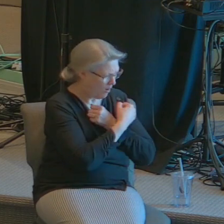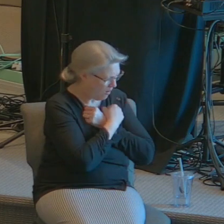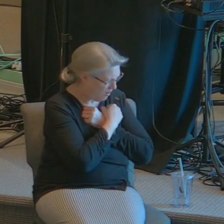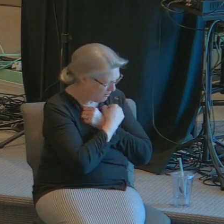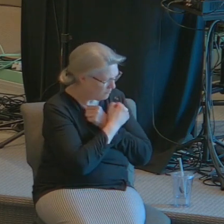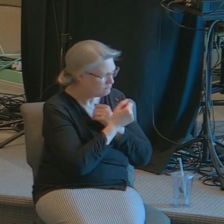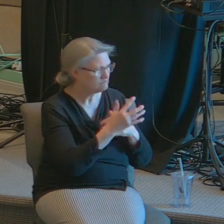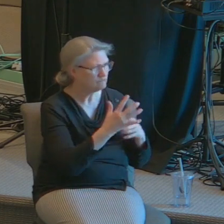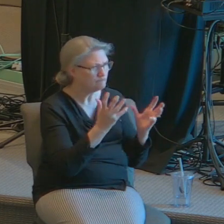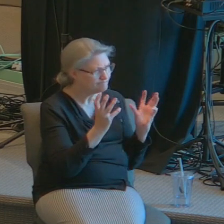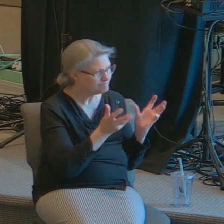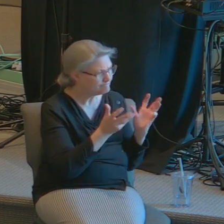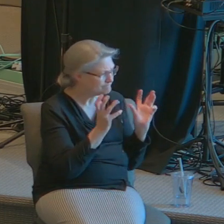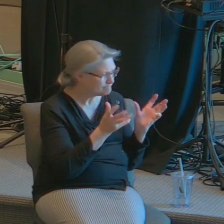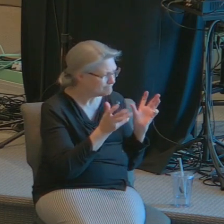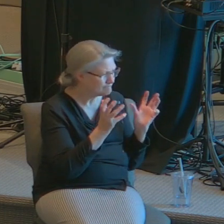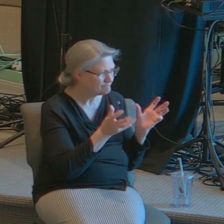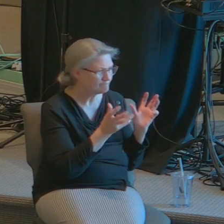talking to her